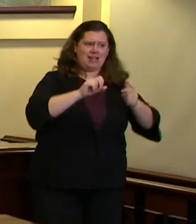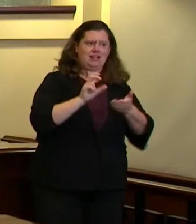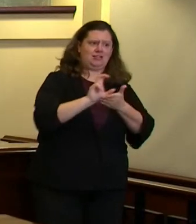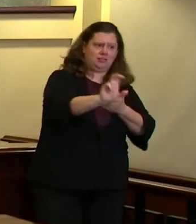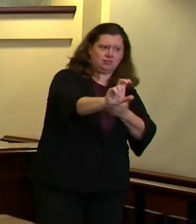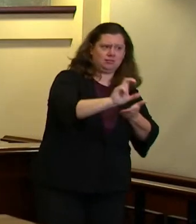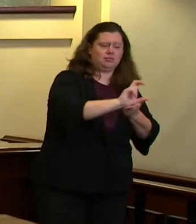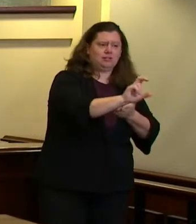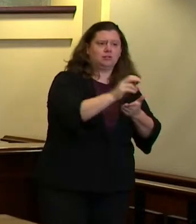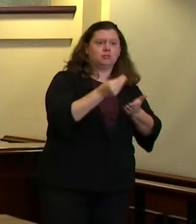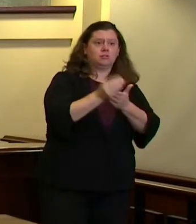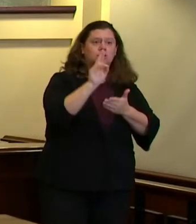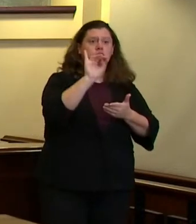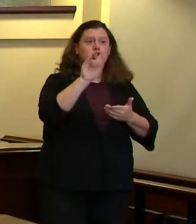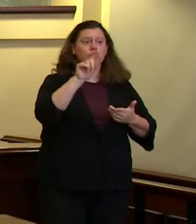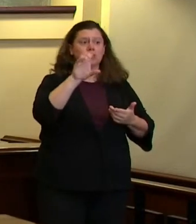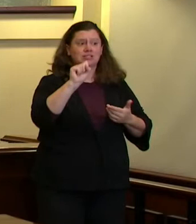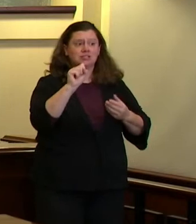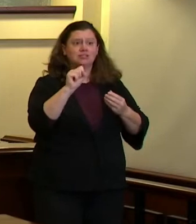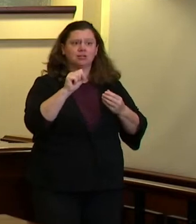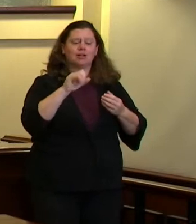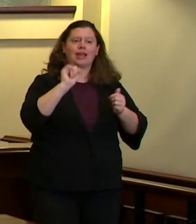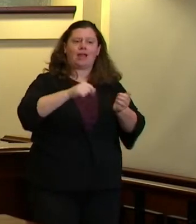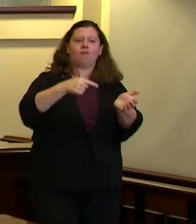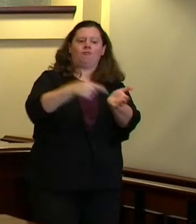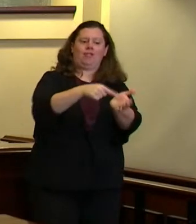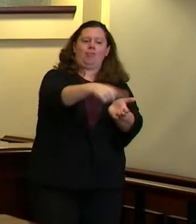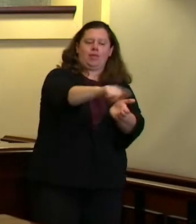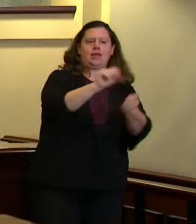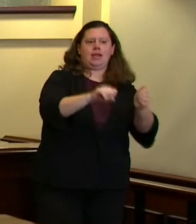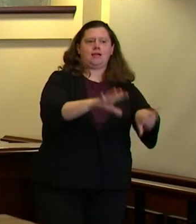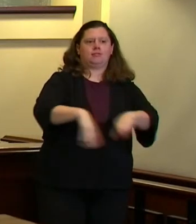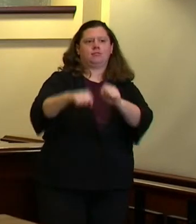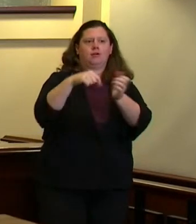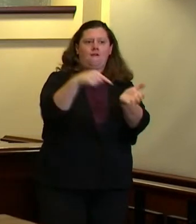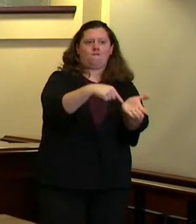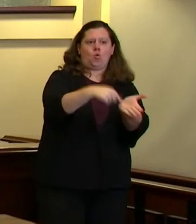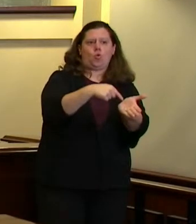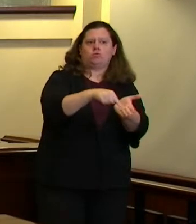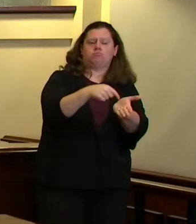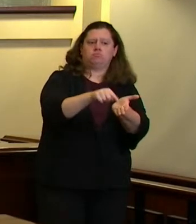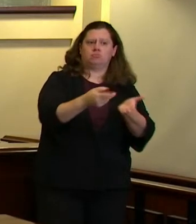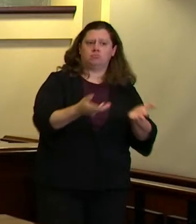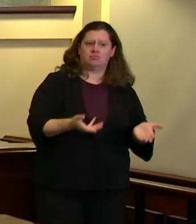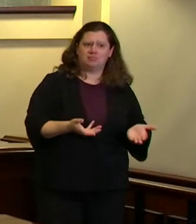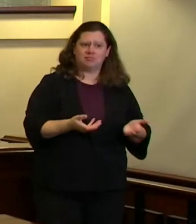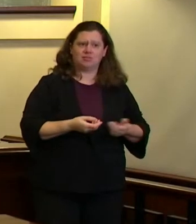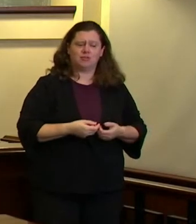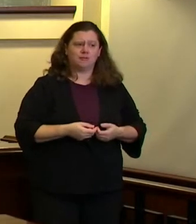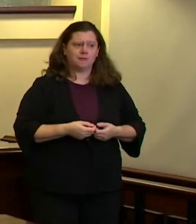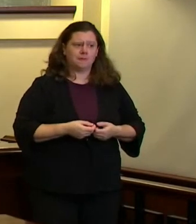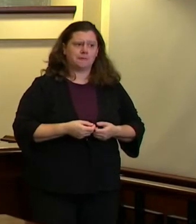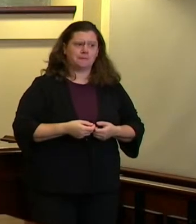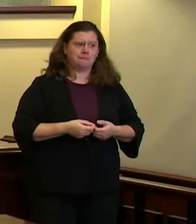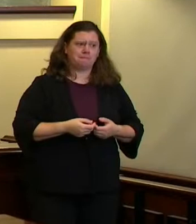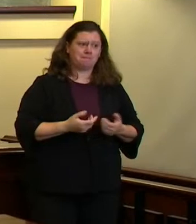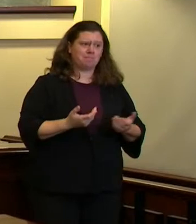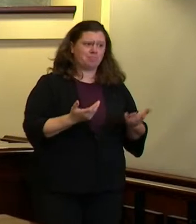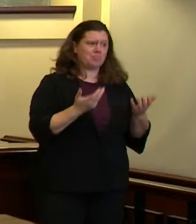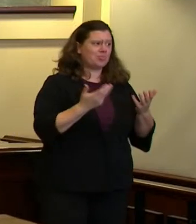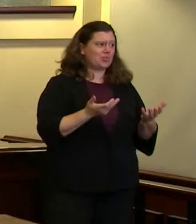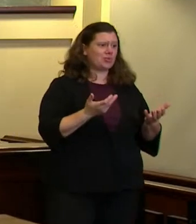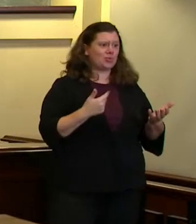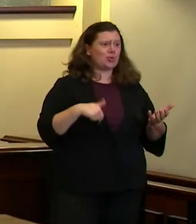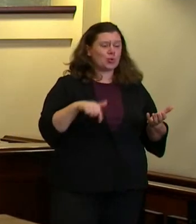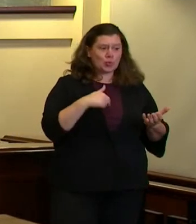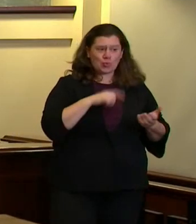low income and workforce housing and um you know we we had an opportunity